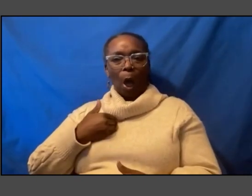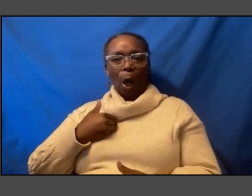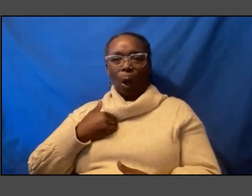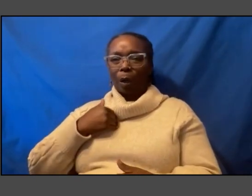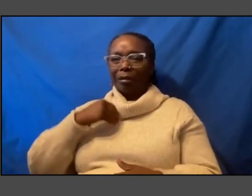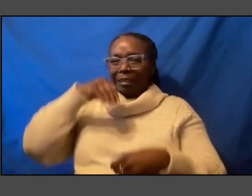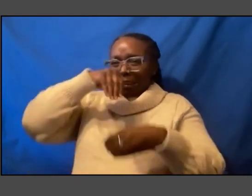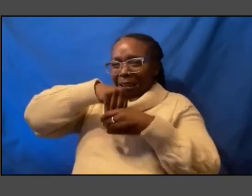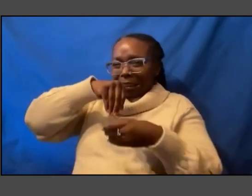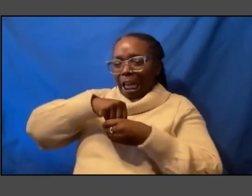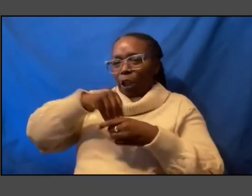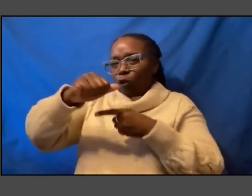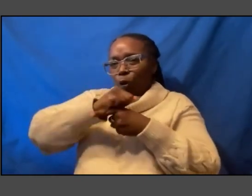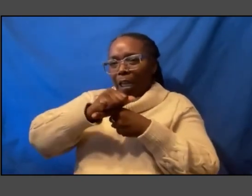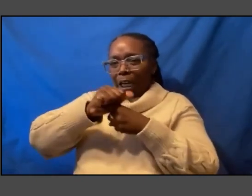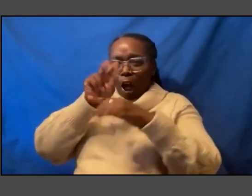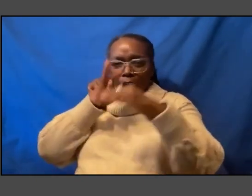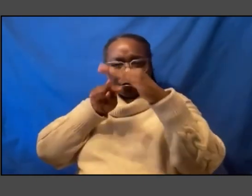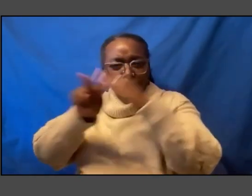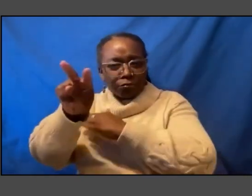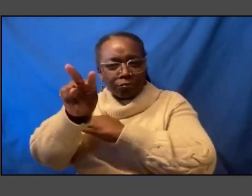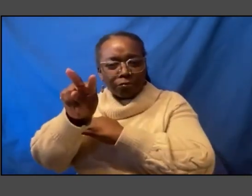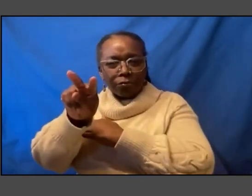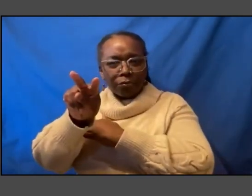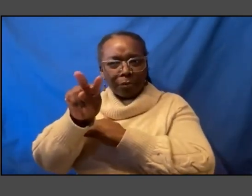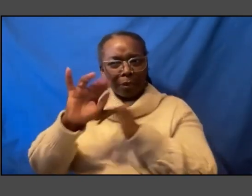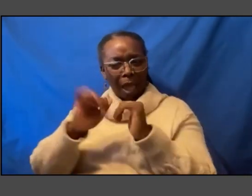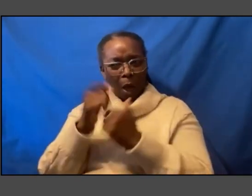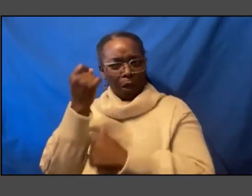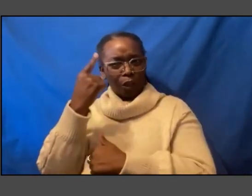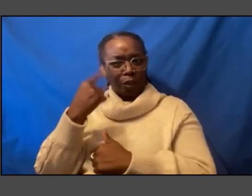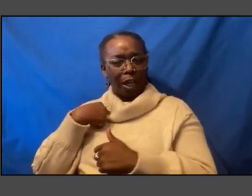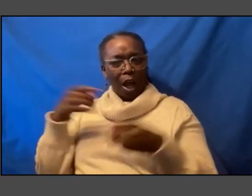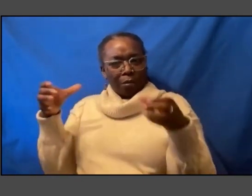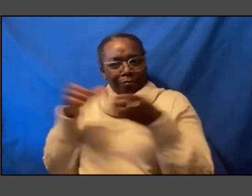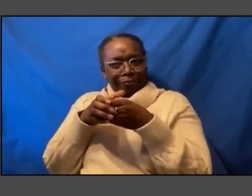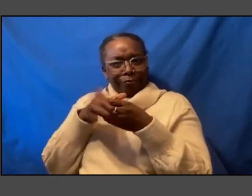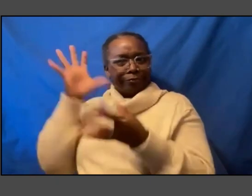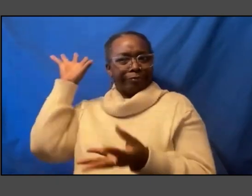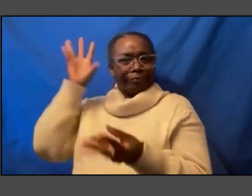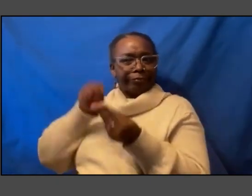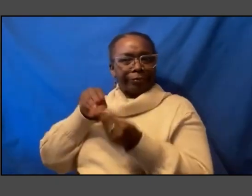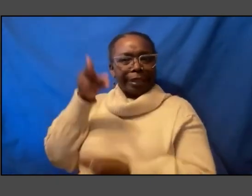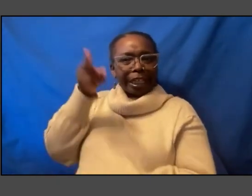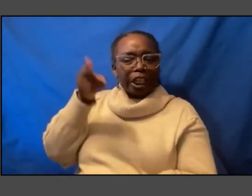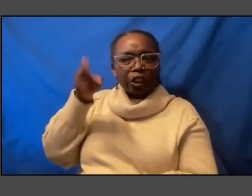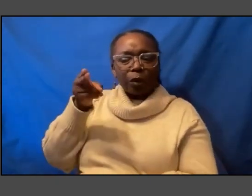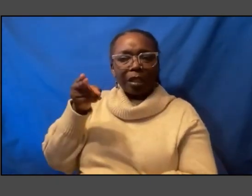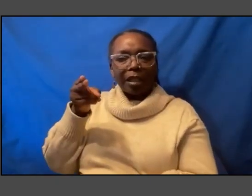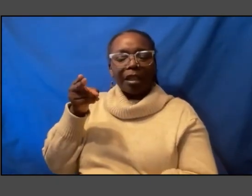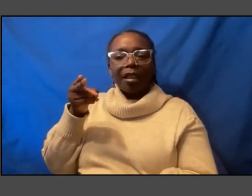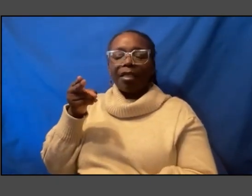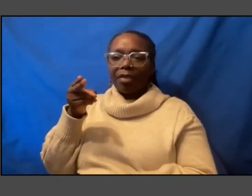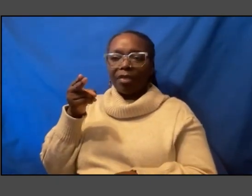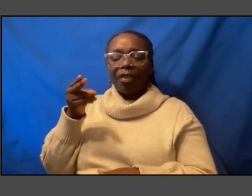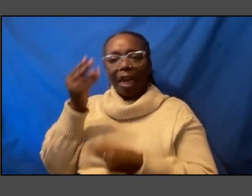a way of understanding our collective history a history that perpetually informs our present and shapes our future